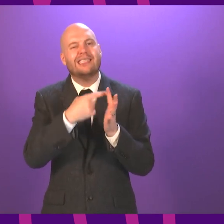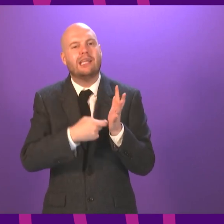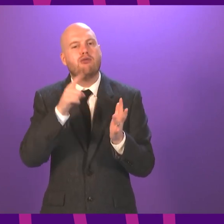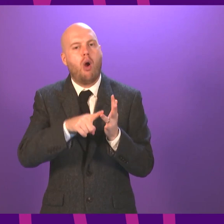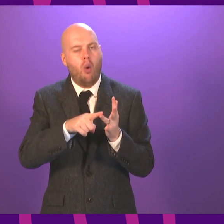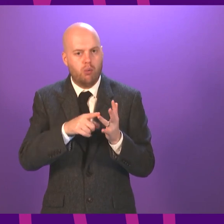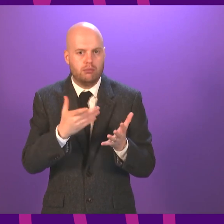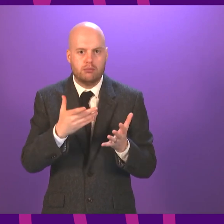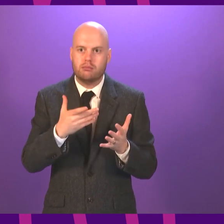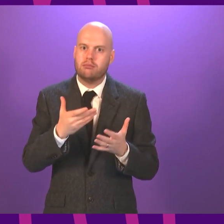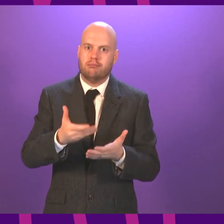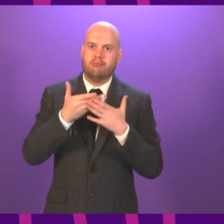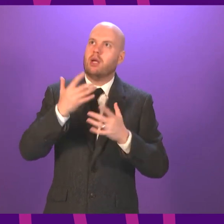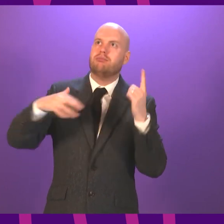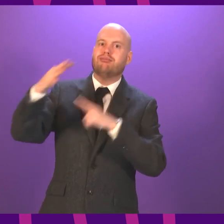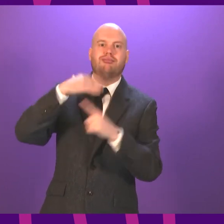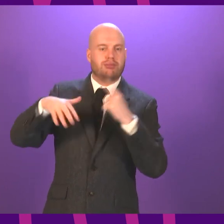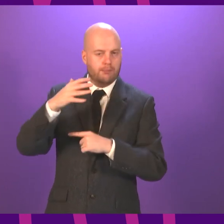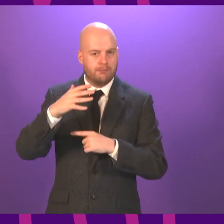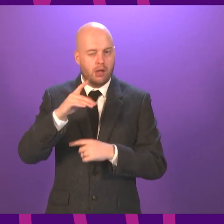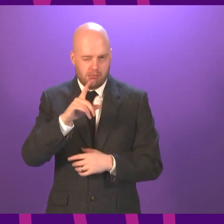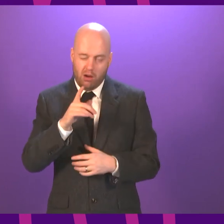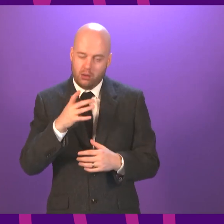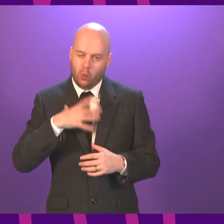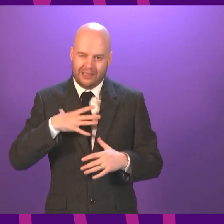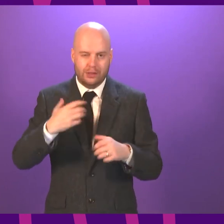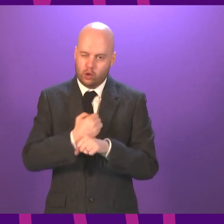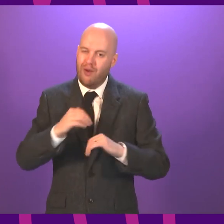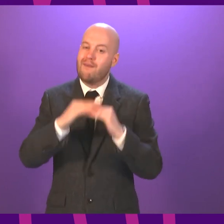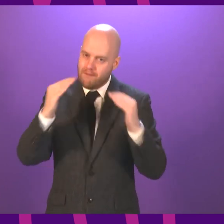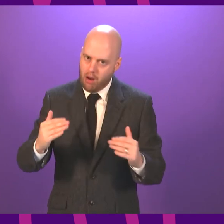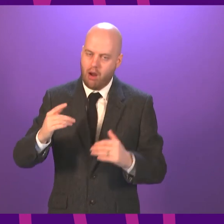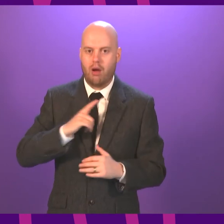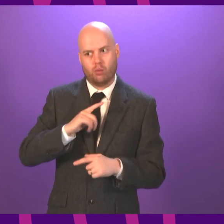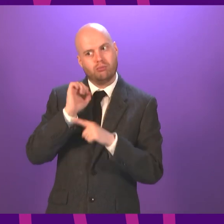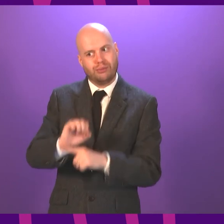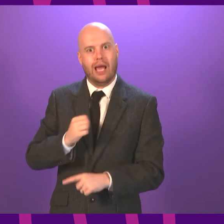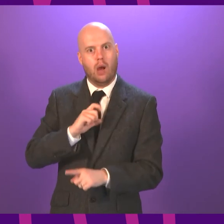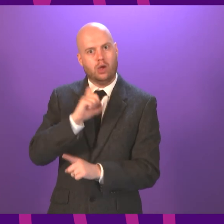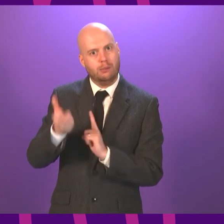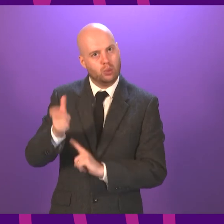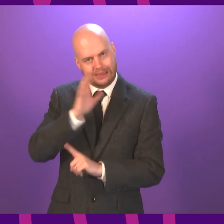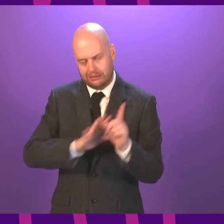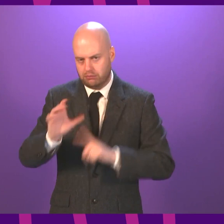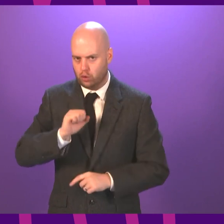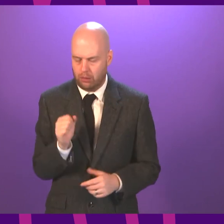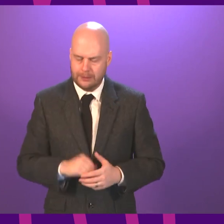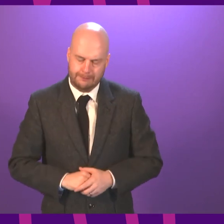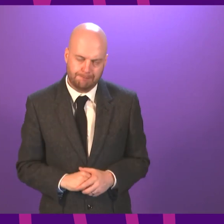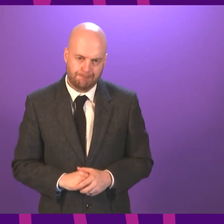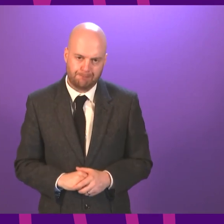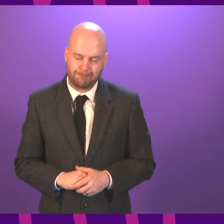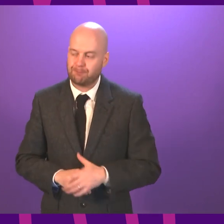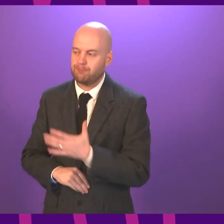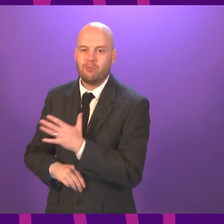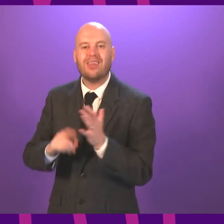fairly because that is in the interest of every individual and community across our country. And Liam Kerr. Thank you, Presiding Officer. In February I asked